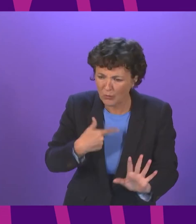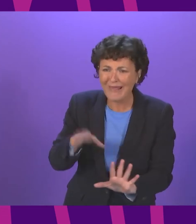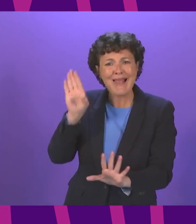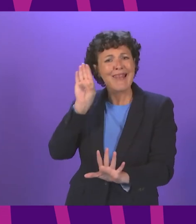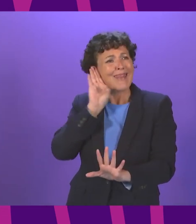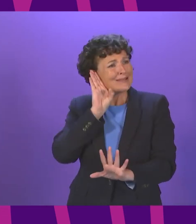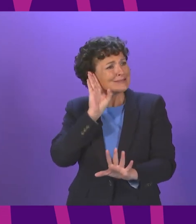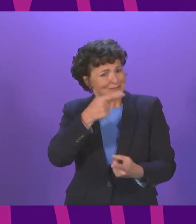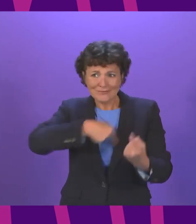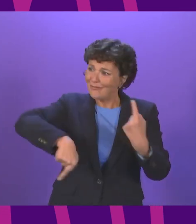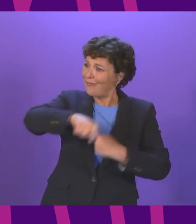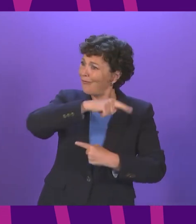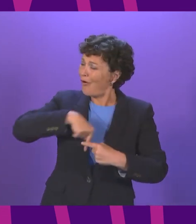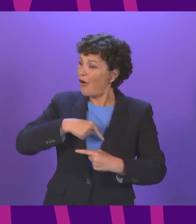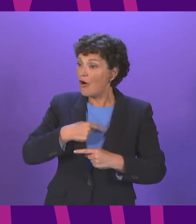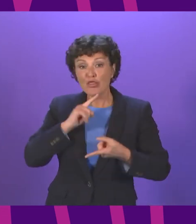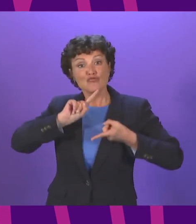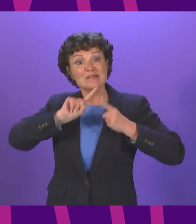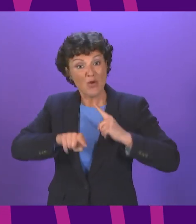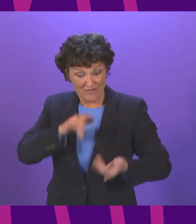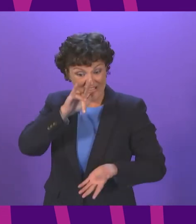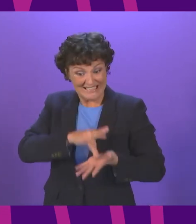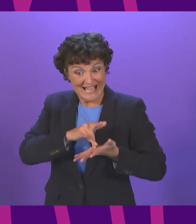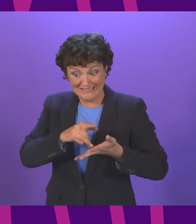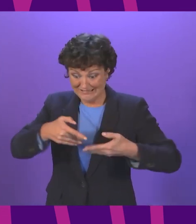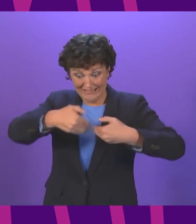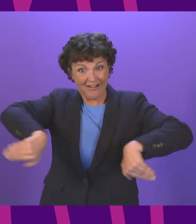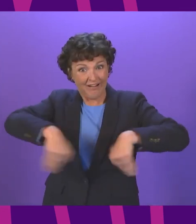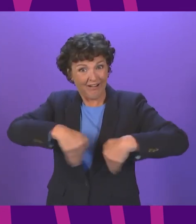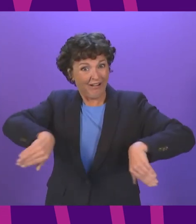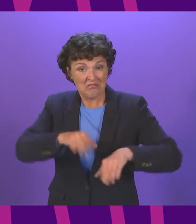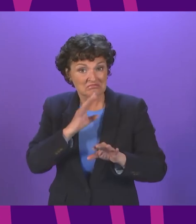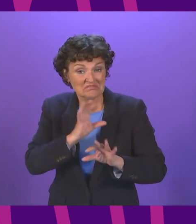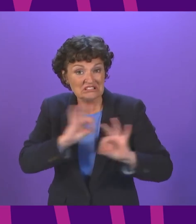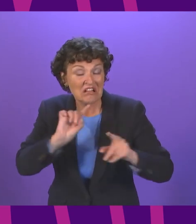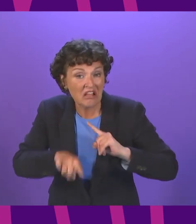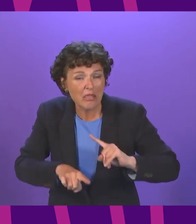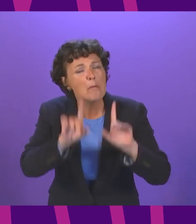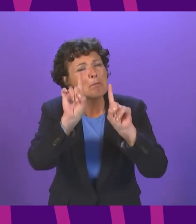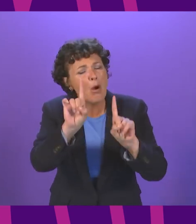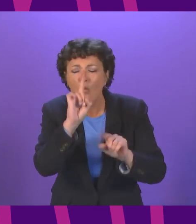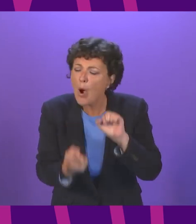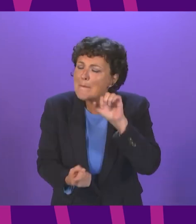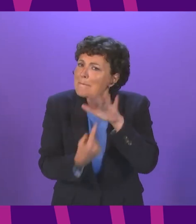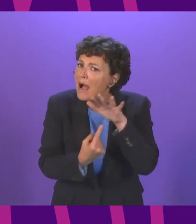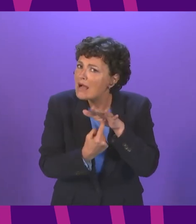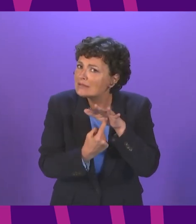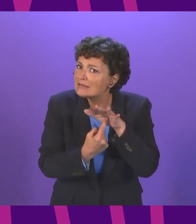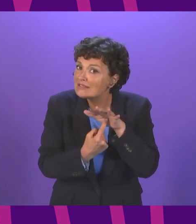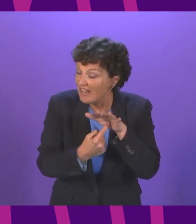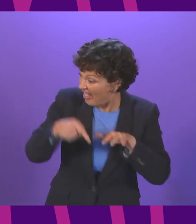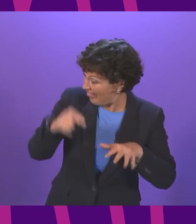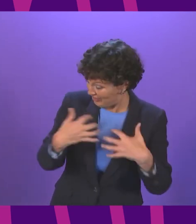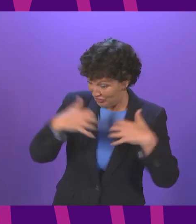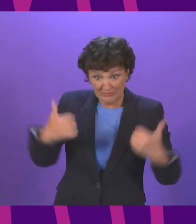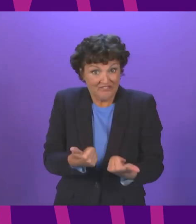mooted response from the centre benches today but actually it's more important it's more important about what happens outside of the bubble of